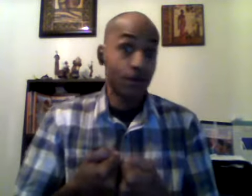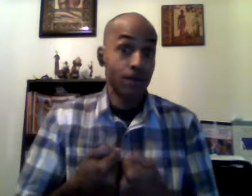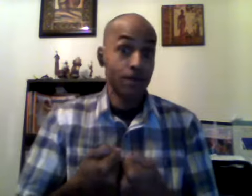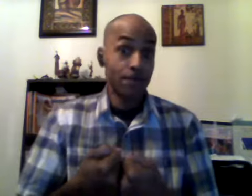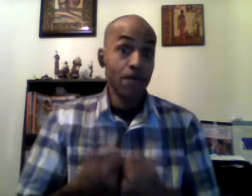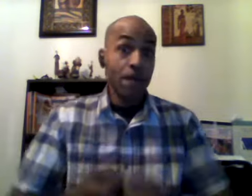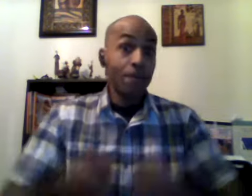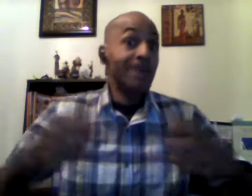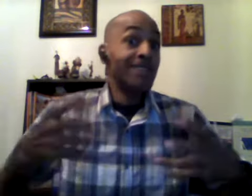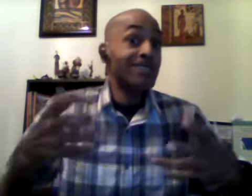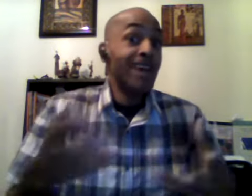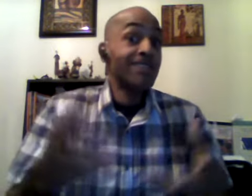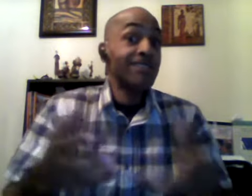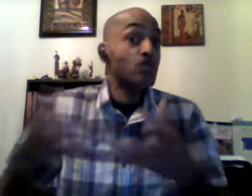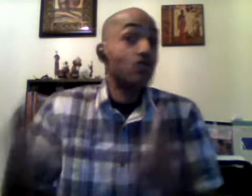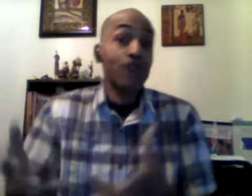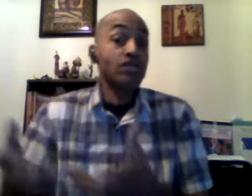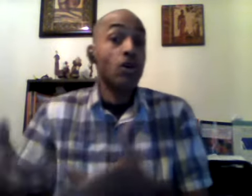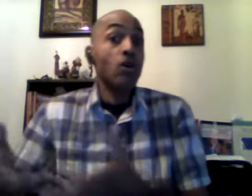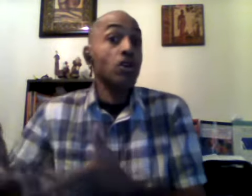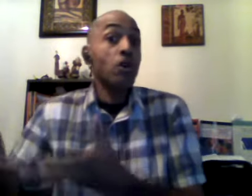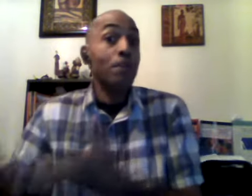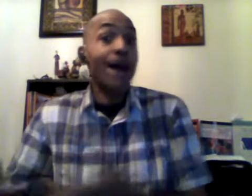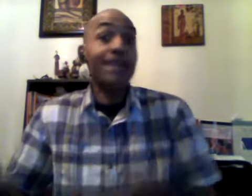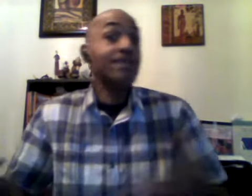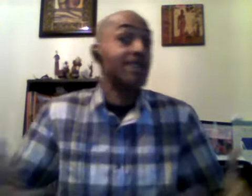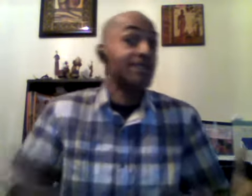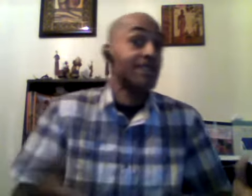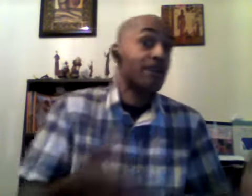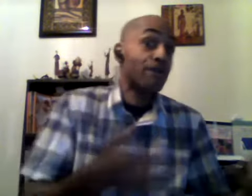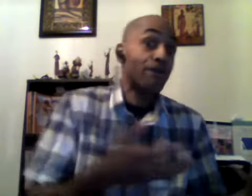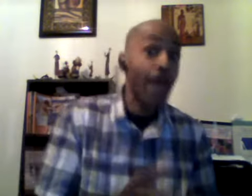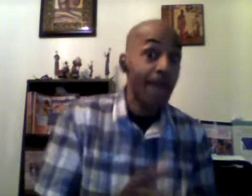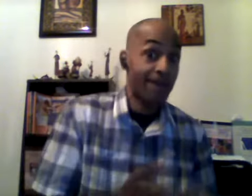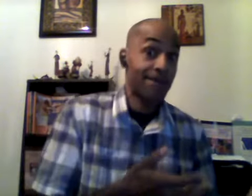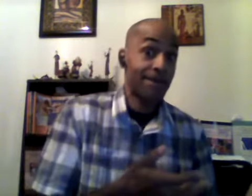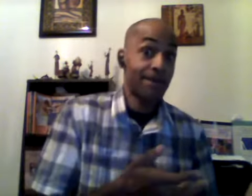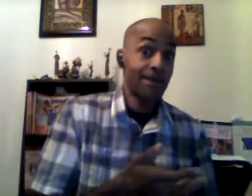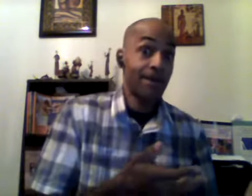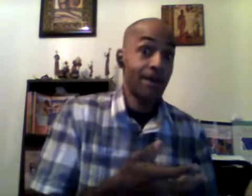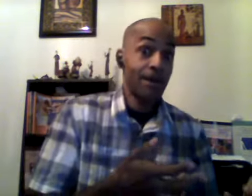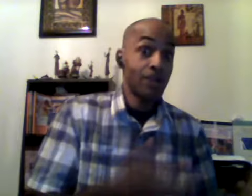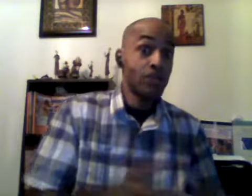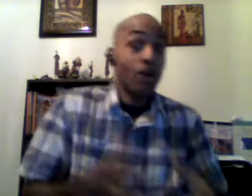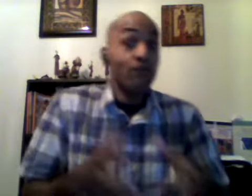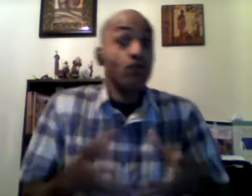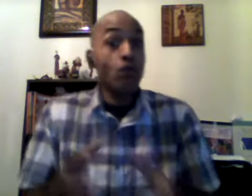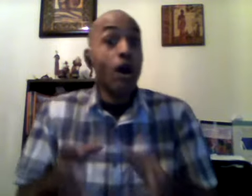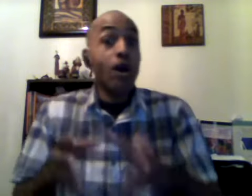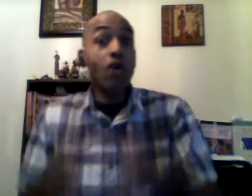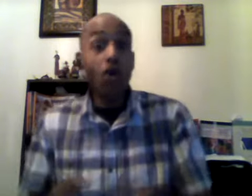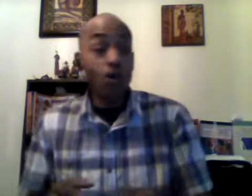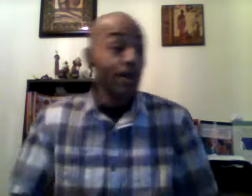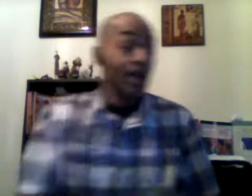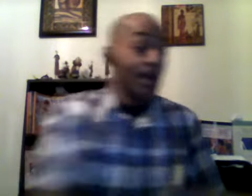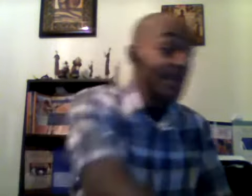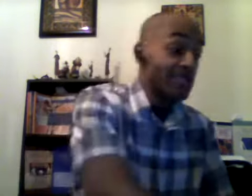because that's stress on your body just as fat so if you are going it